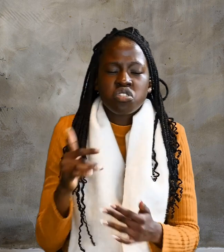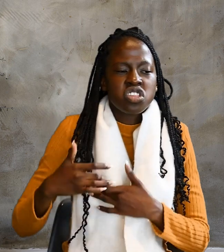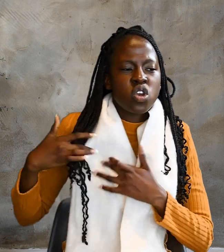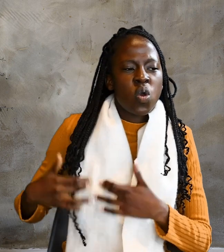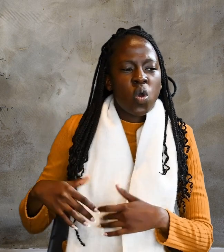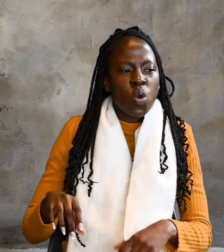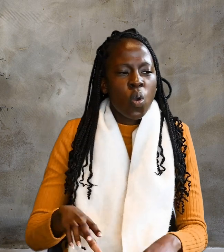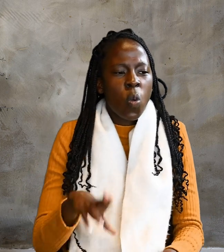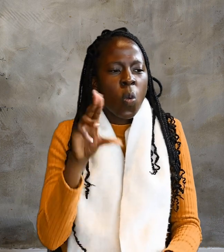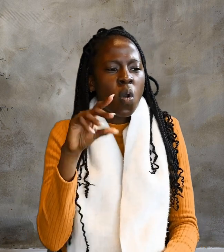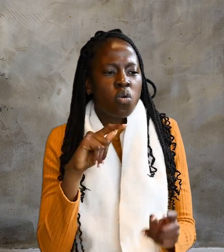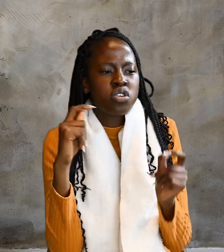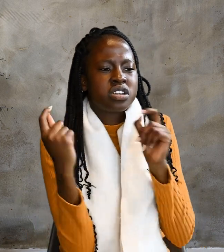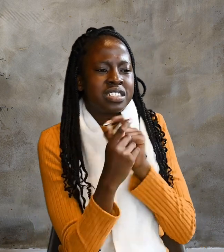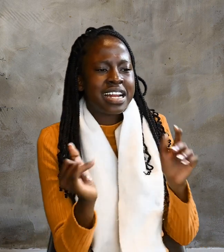and I would heal them.